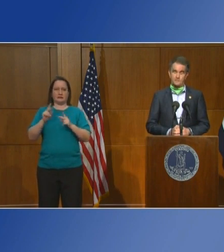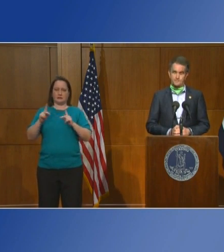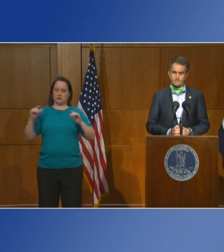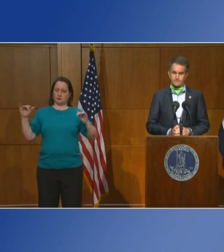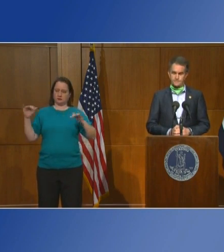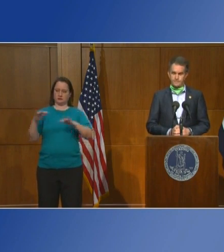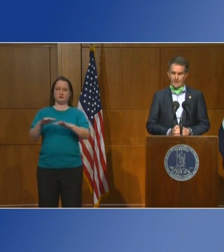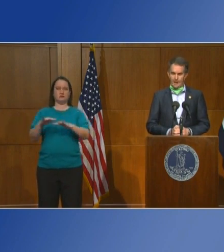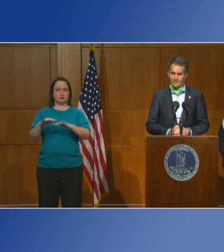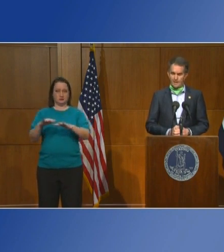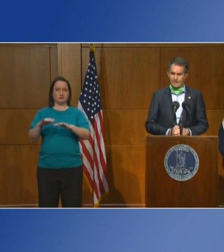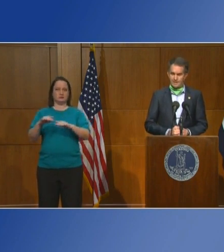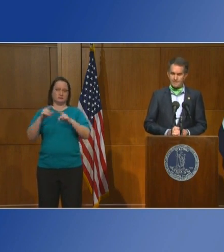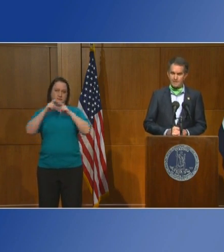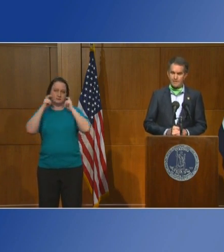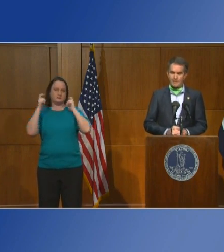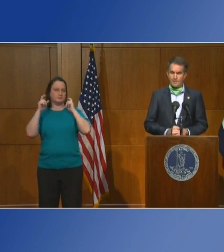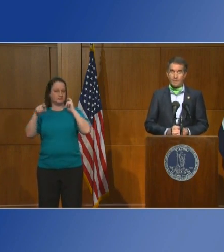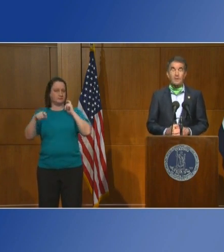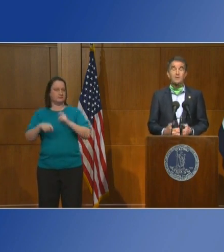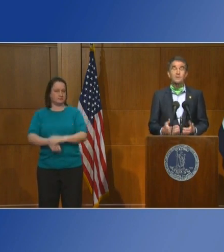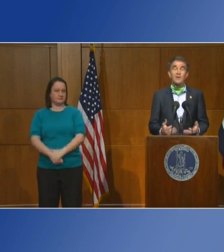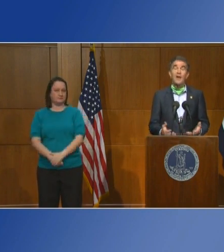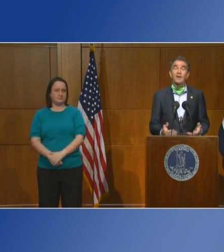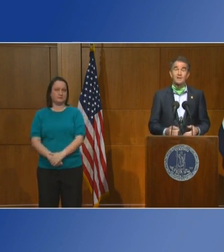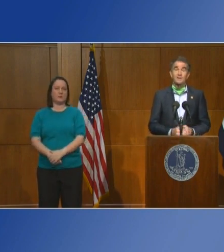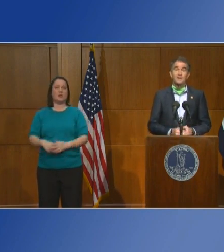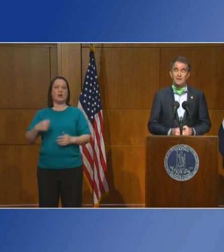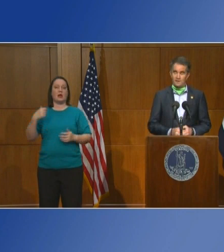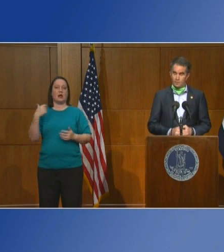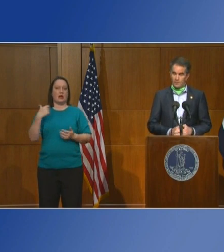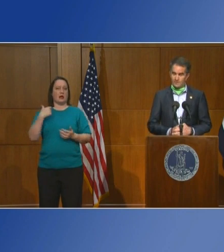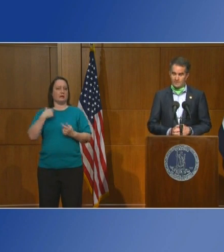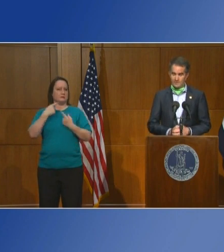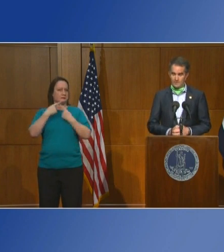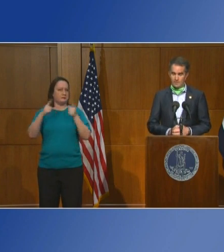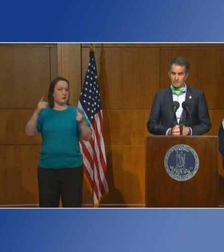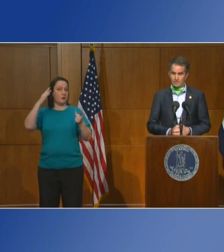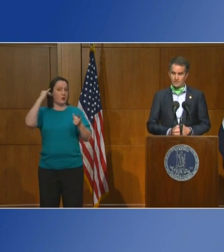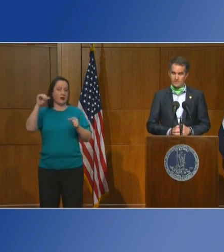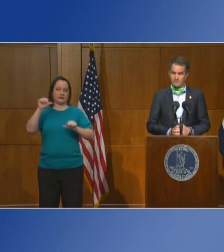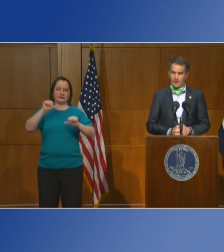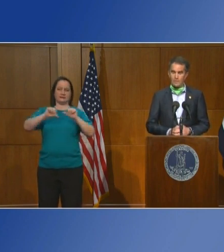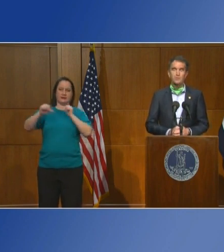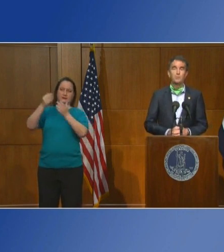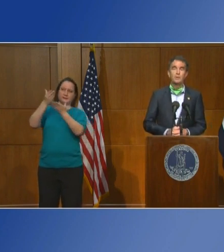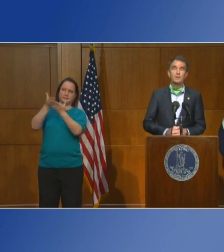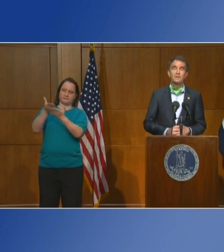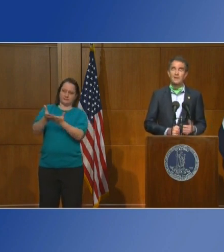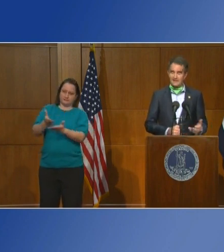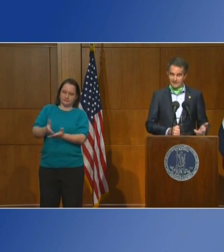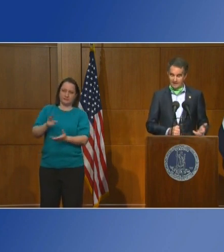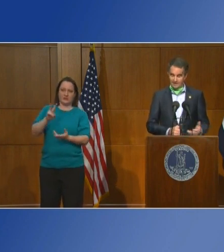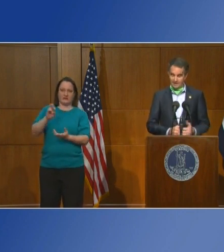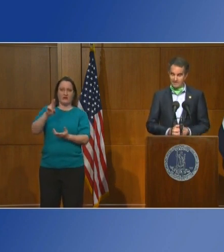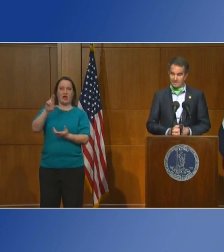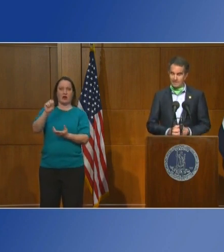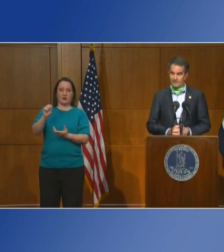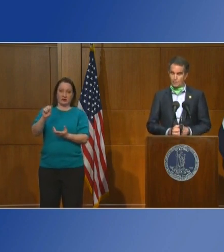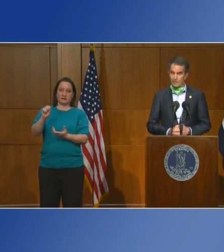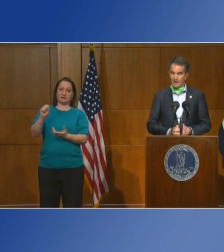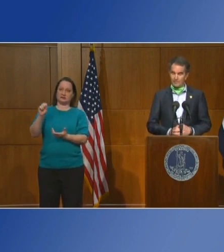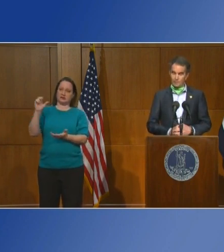groups. I am taking this step because science increasingly shows us that the virus spreads less